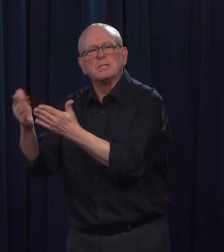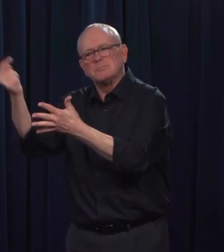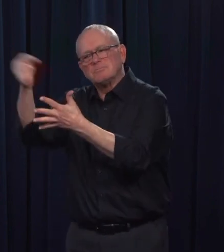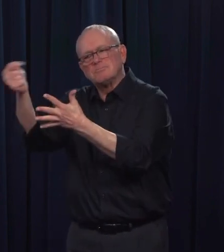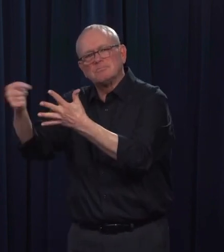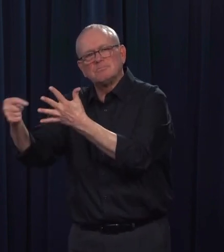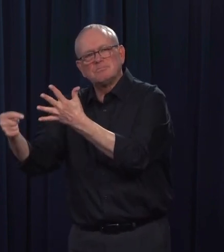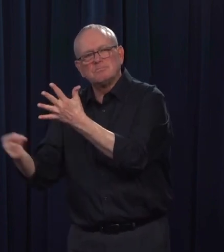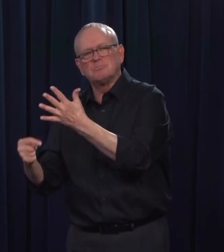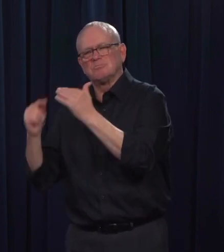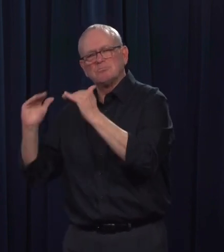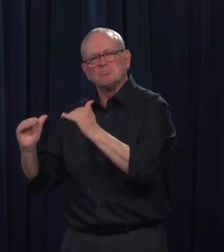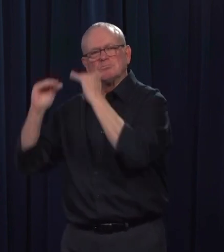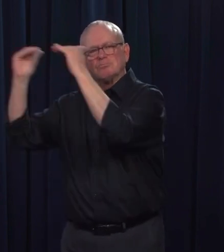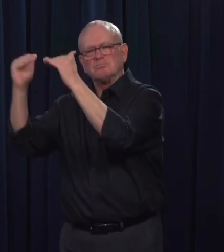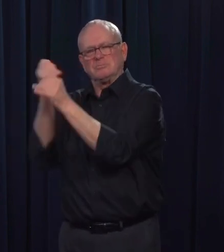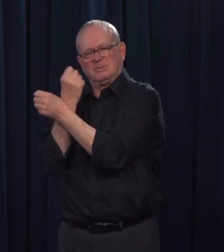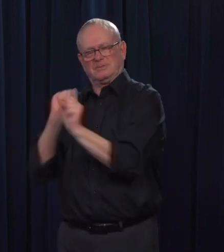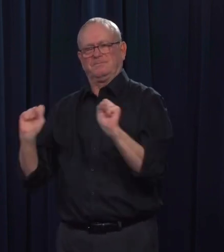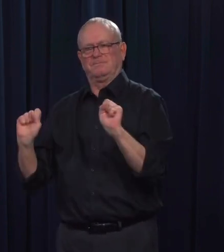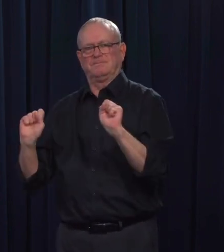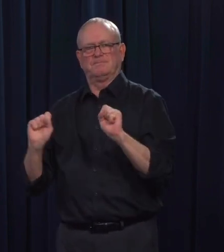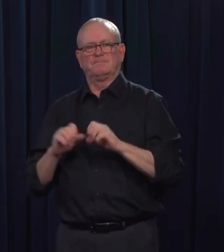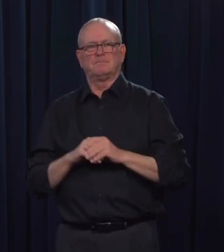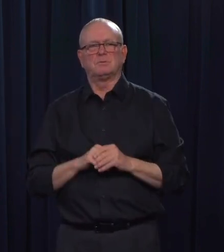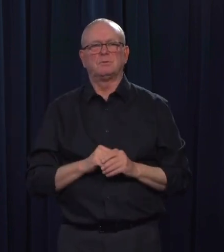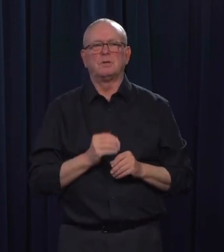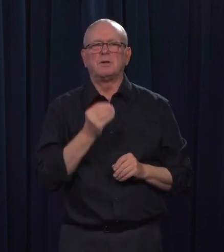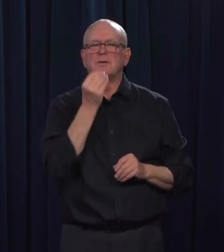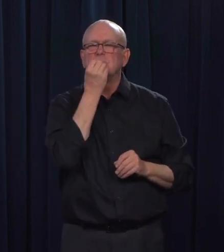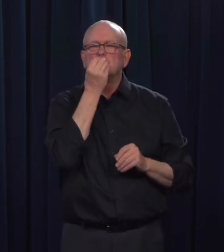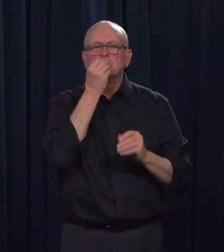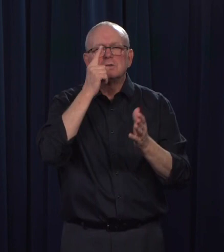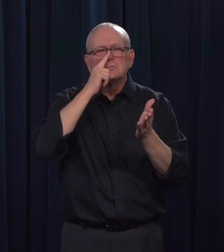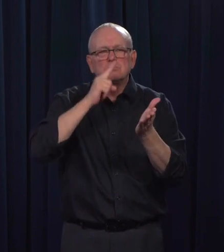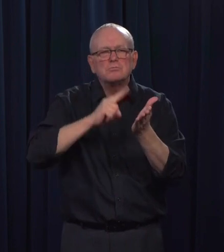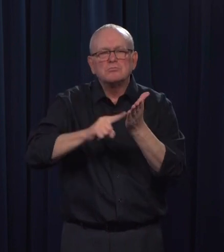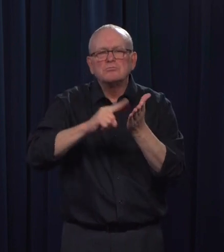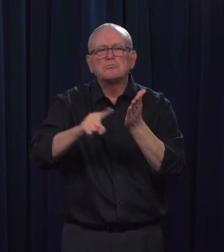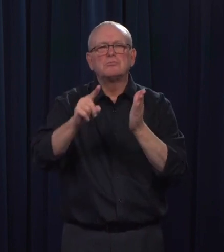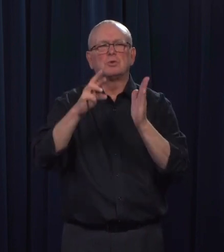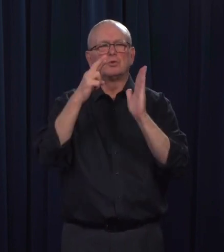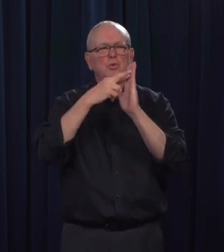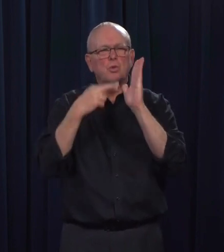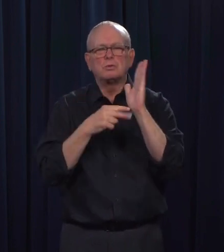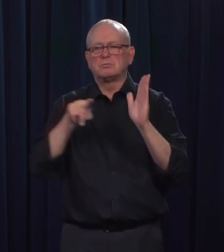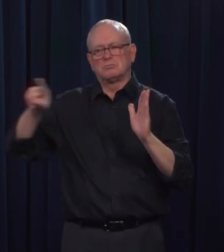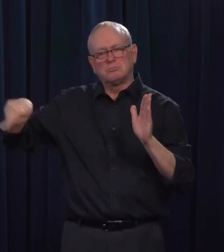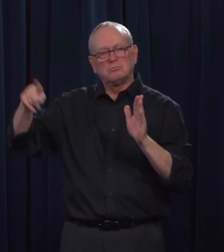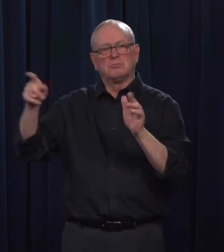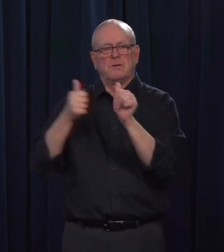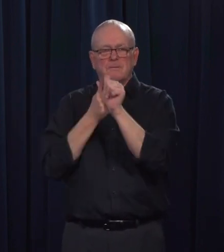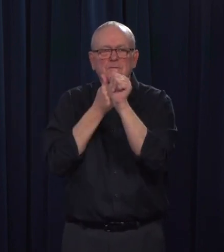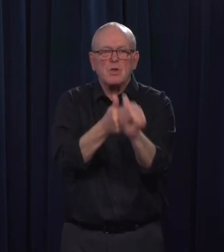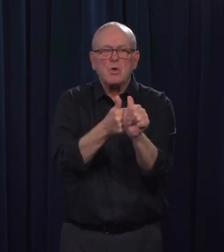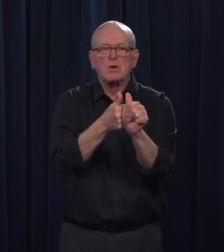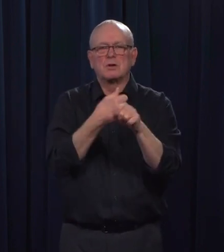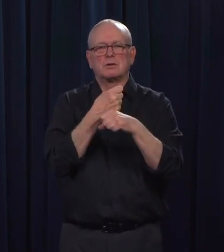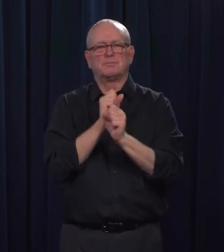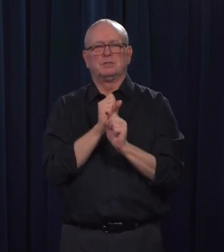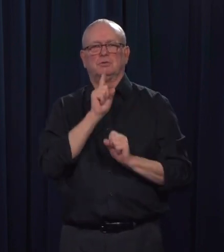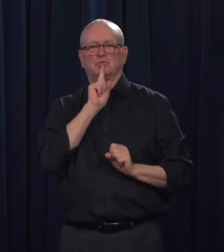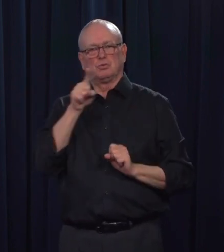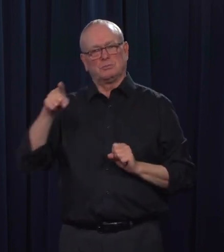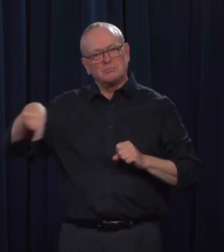and products are safe. We are working with the federal government to ensure our processing facilities are moving products into the supply